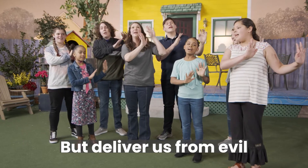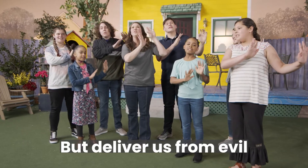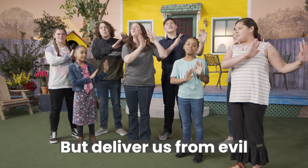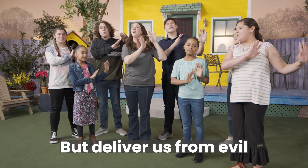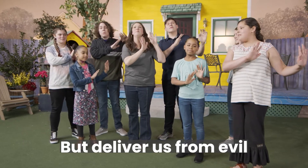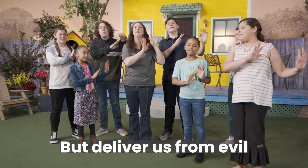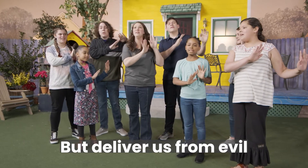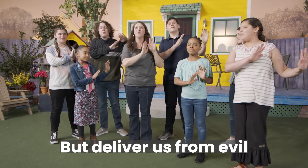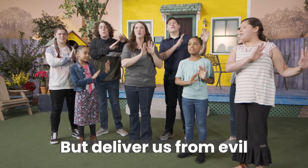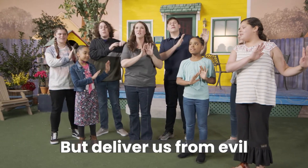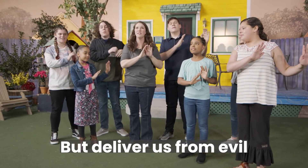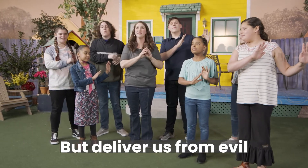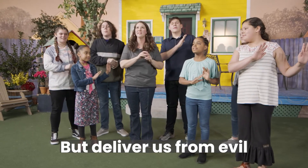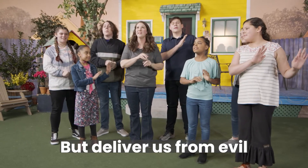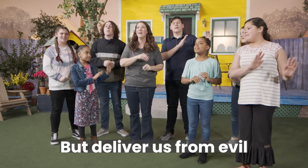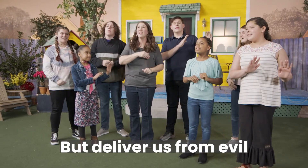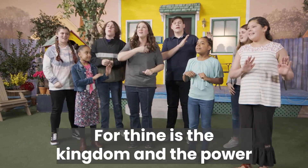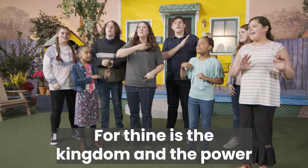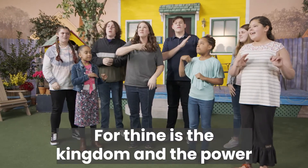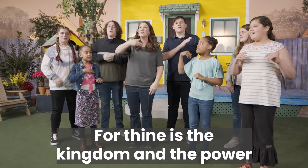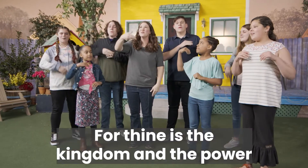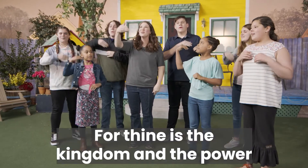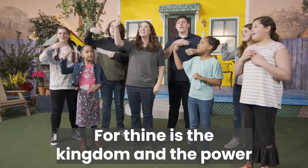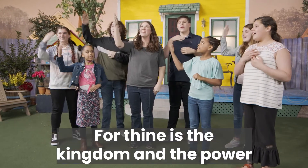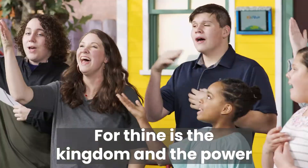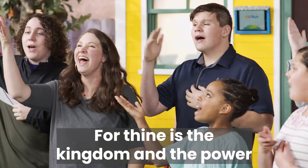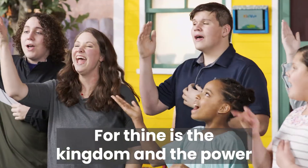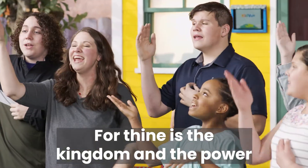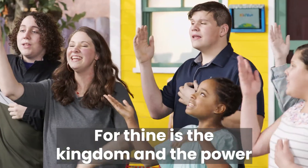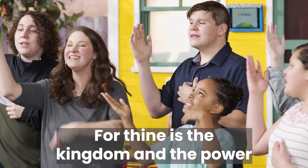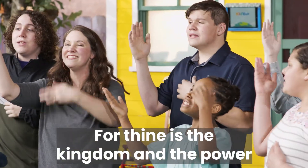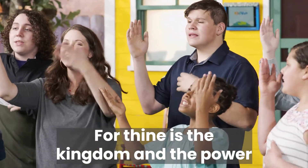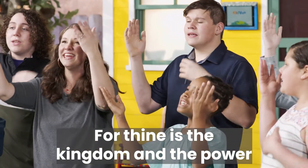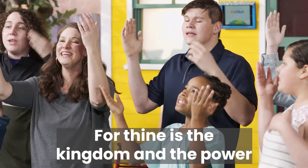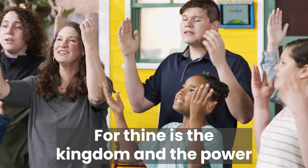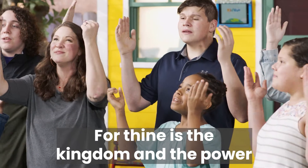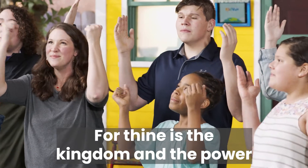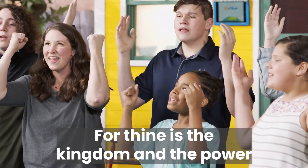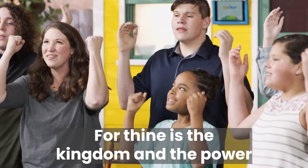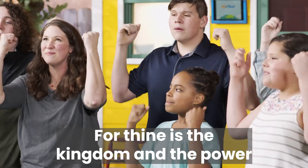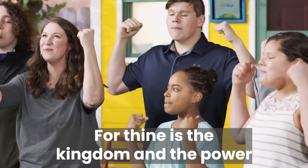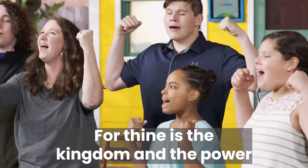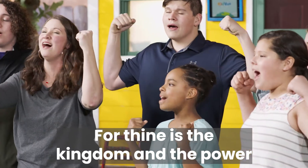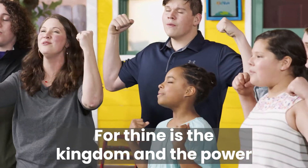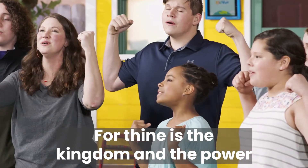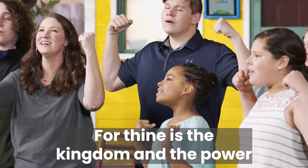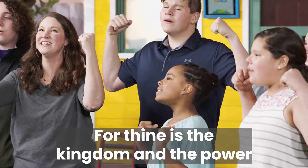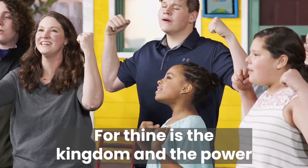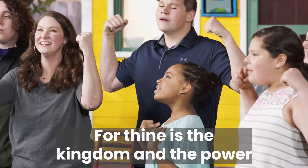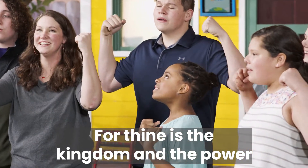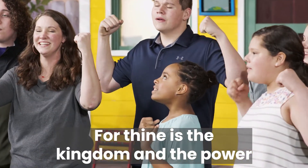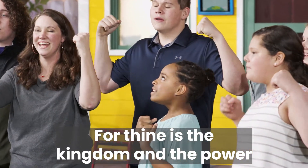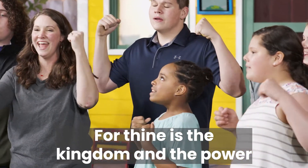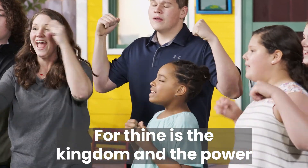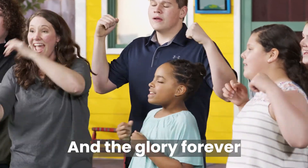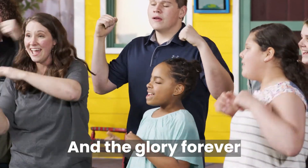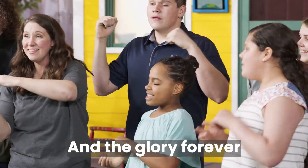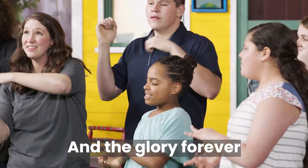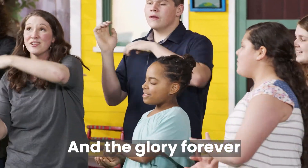from evil. For thine is the kingdom and the power, and the